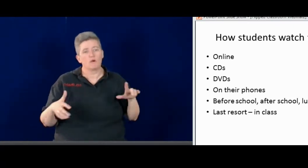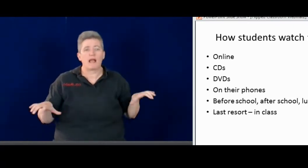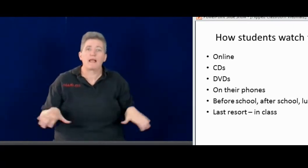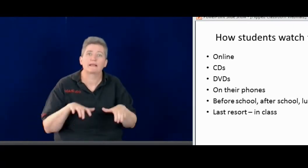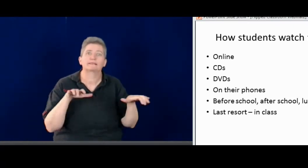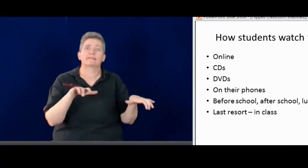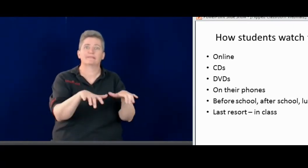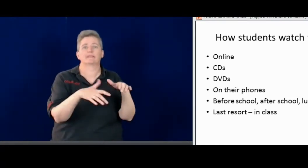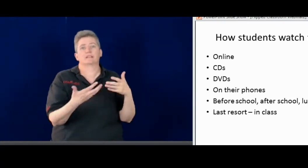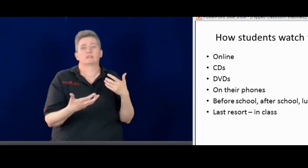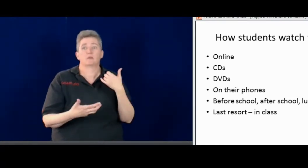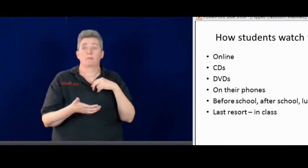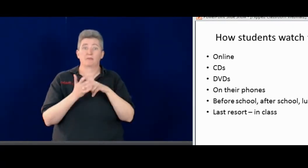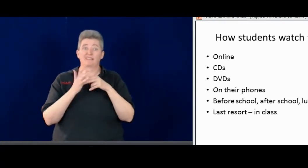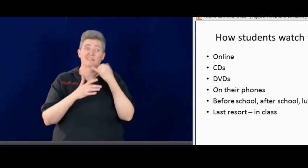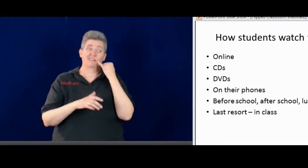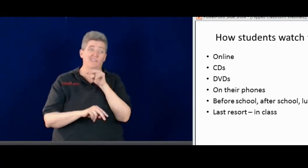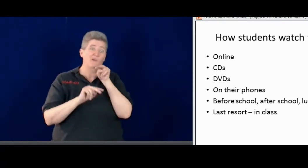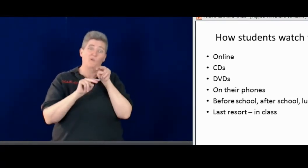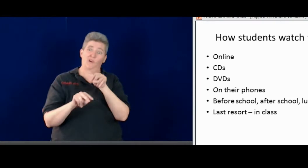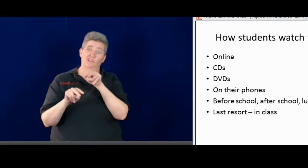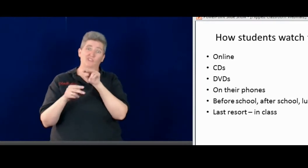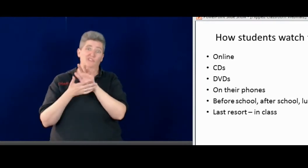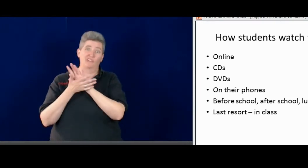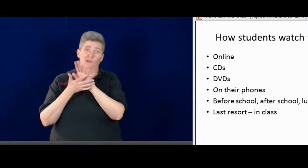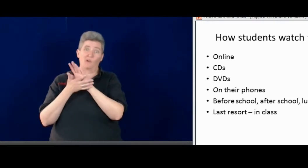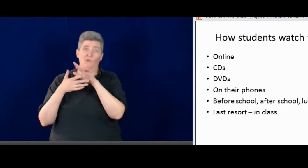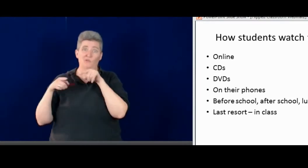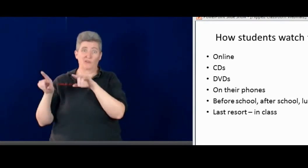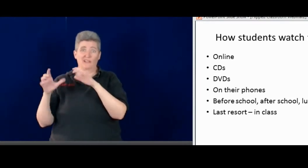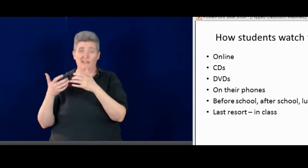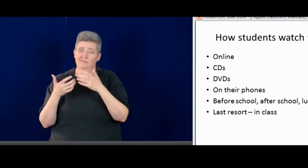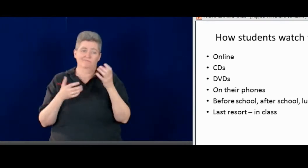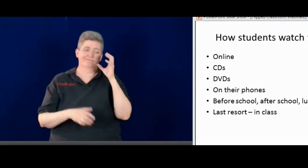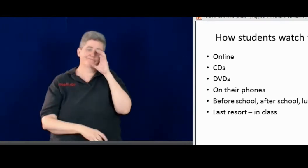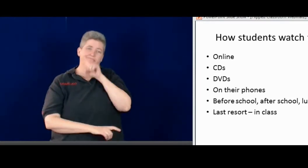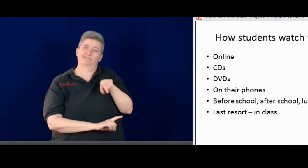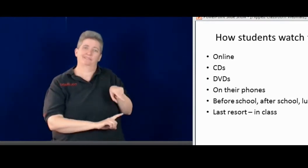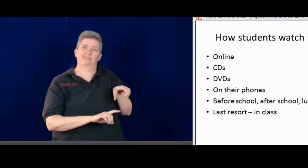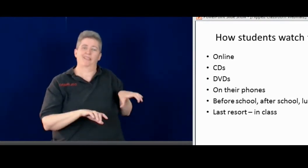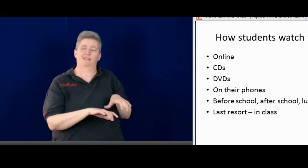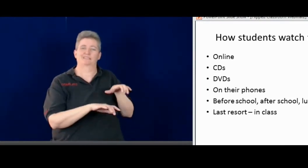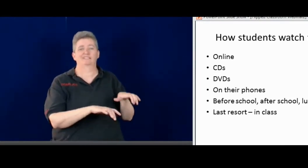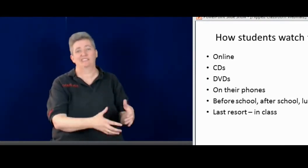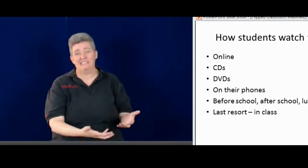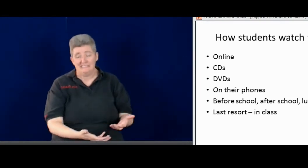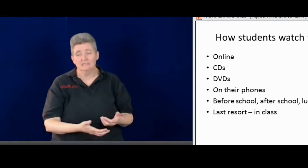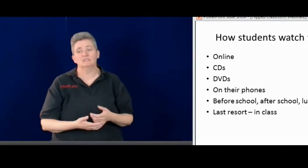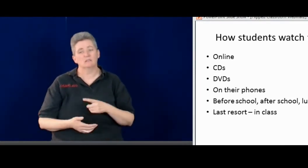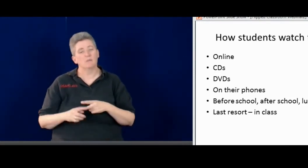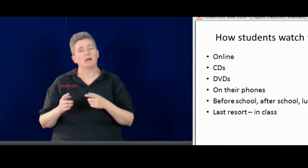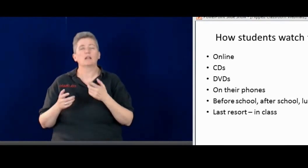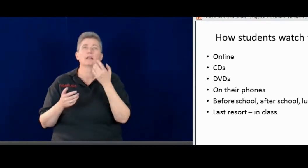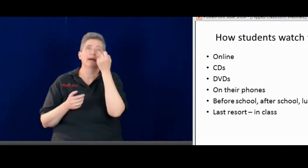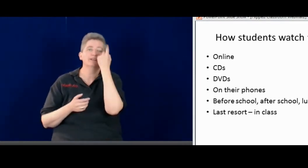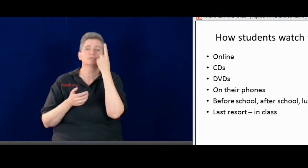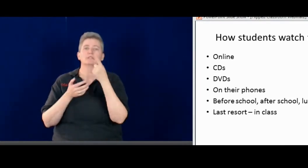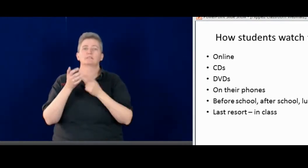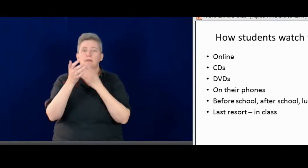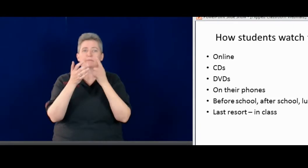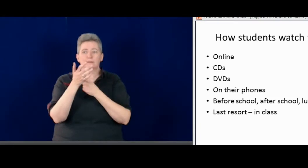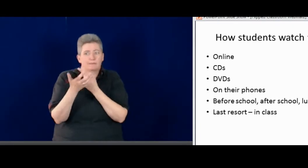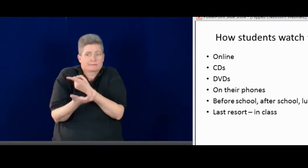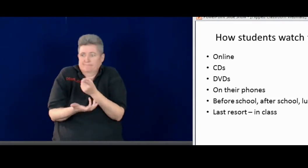in the dorm. So then the classroom can be more focused on activities. And that means if they're watching it during class, it means they are going to miss the